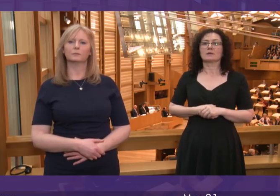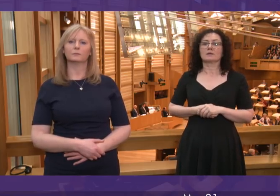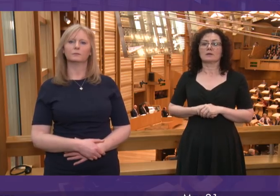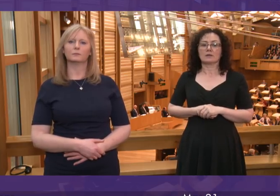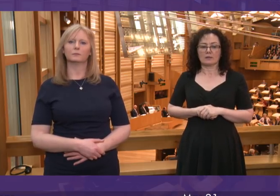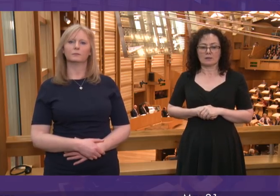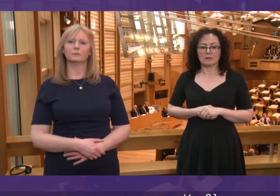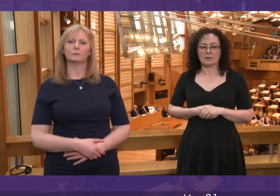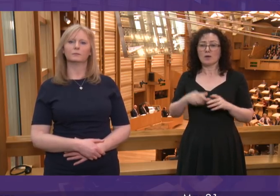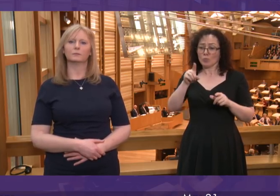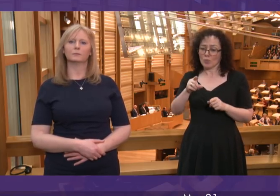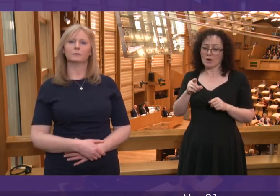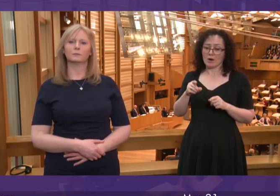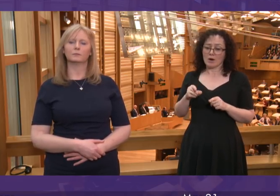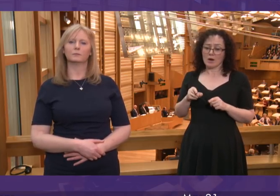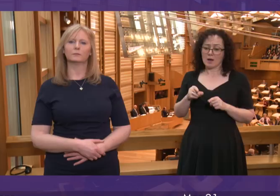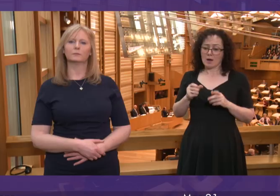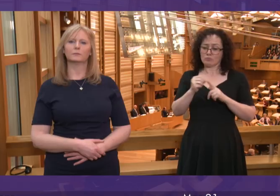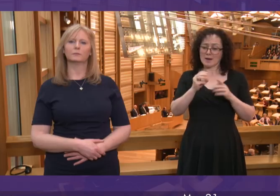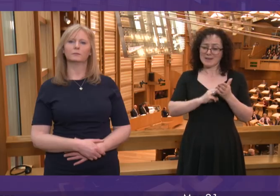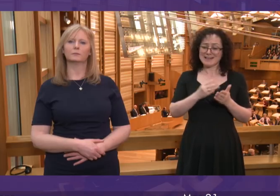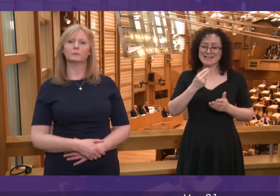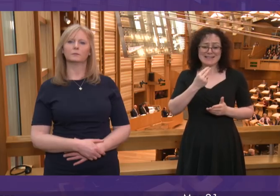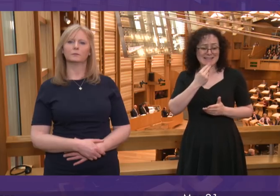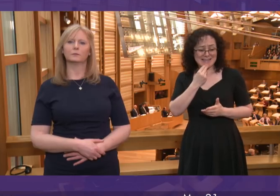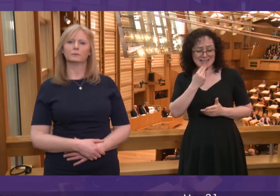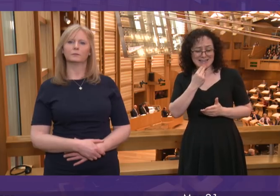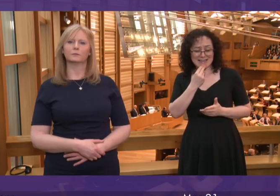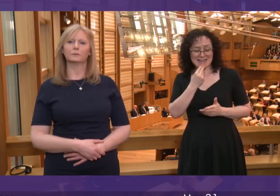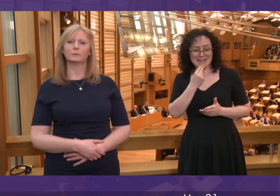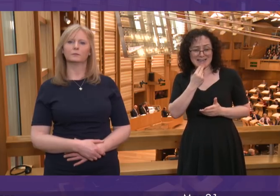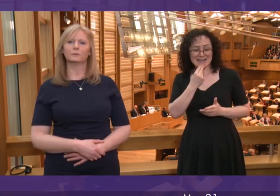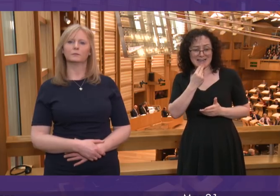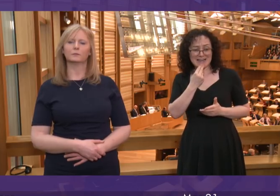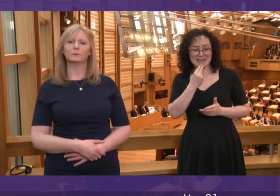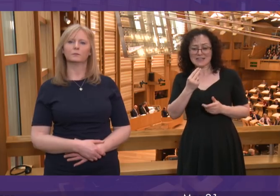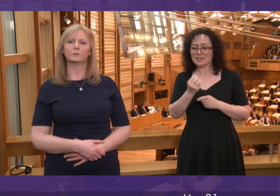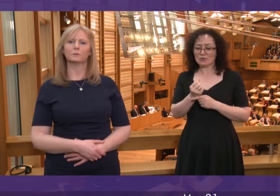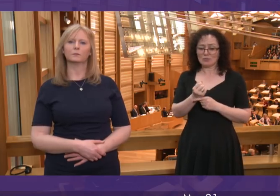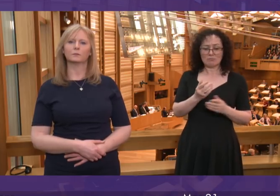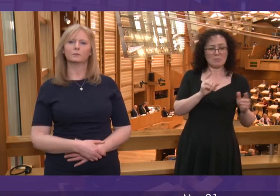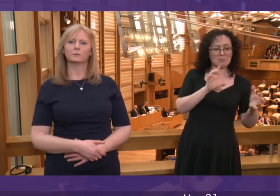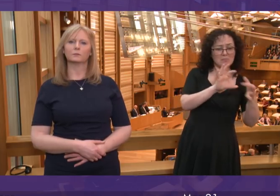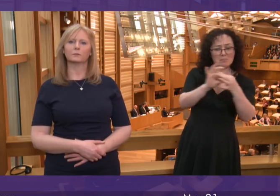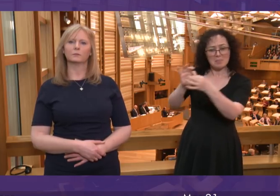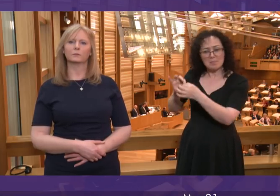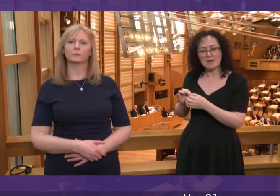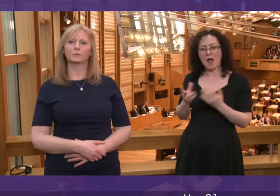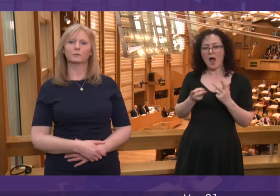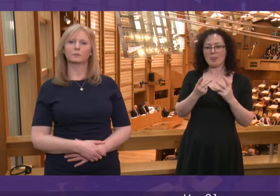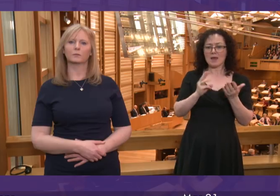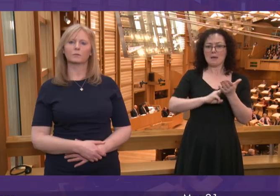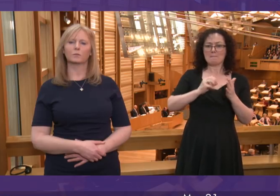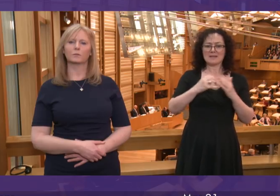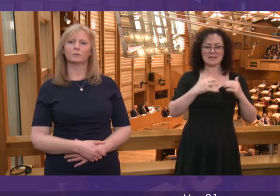Amunna. Where the Prime Minister reaches out to MPs in Parliament rather than insulting them from behind a podium in No.